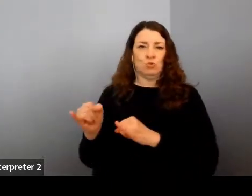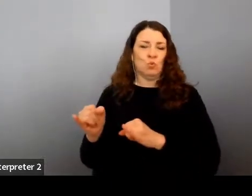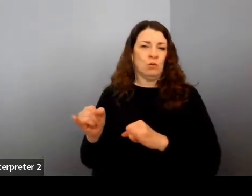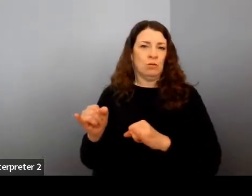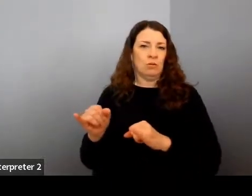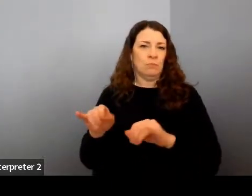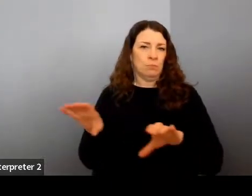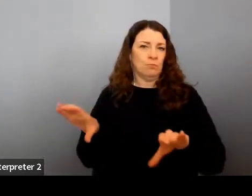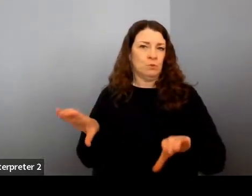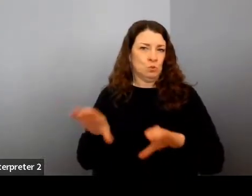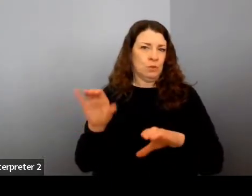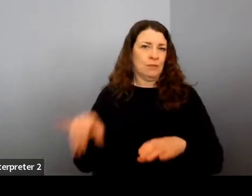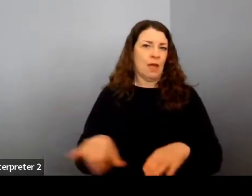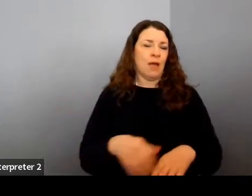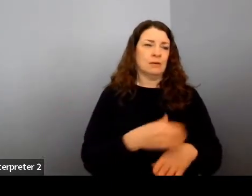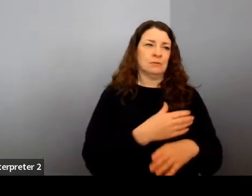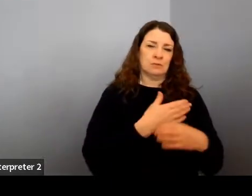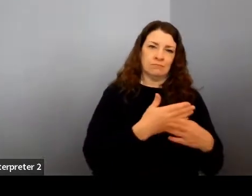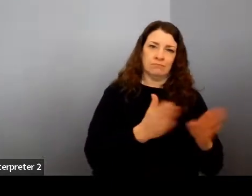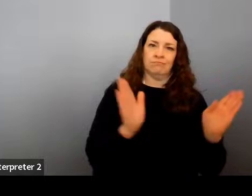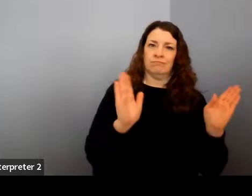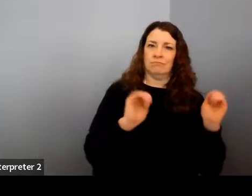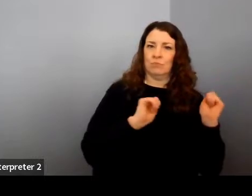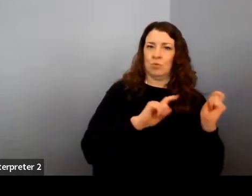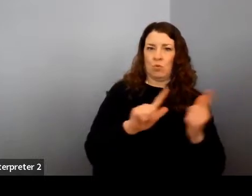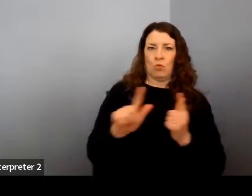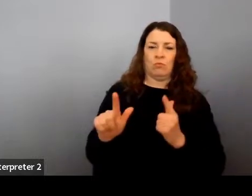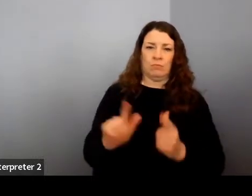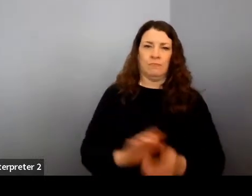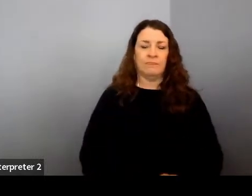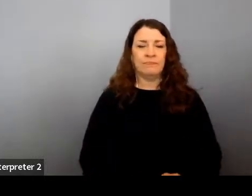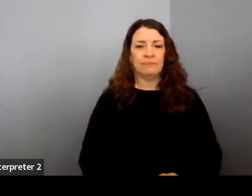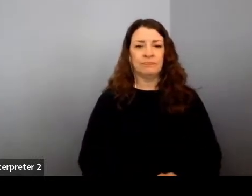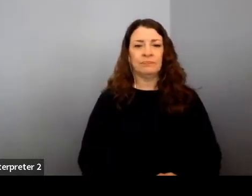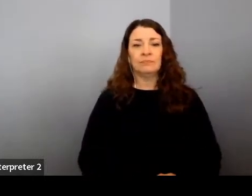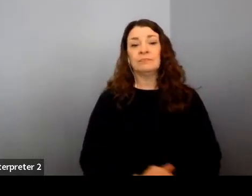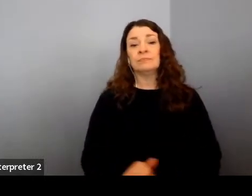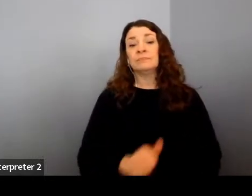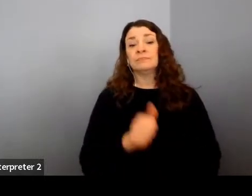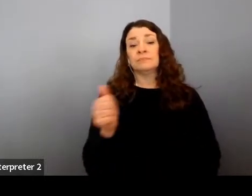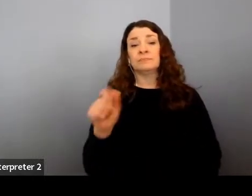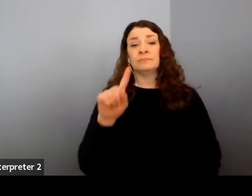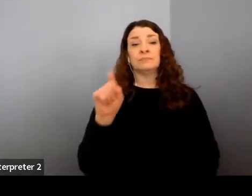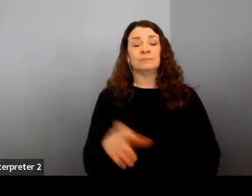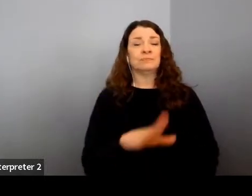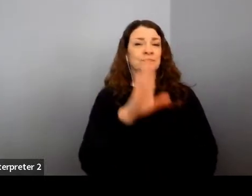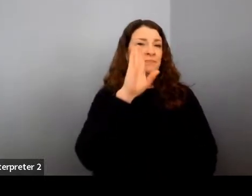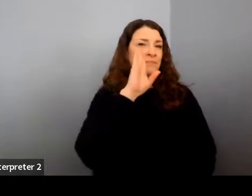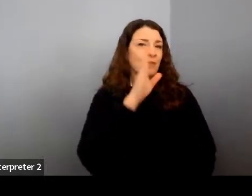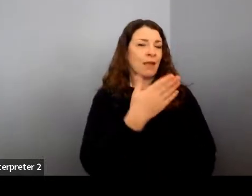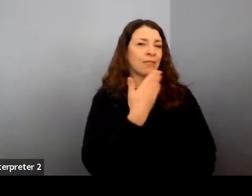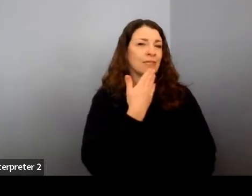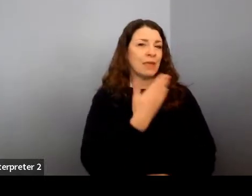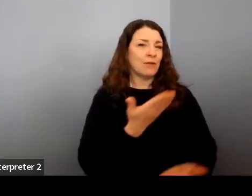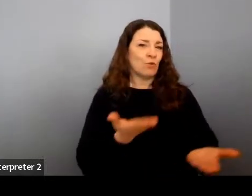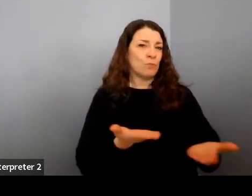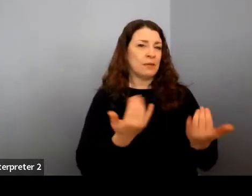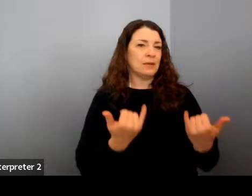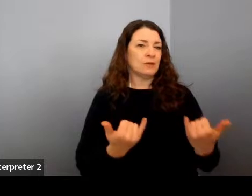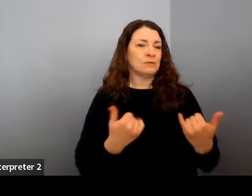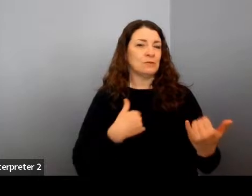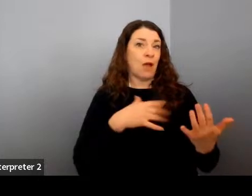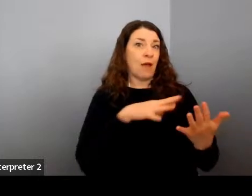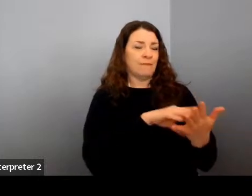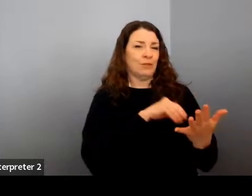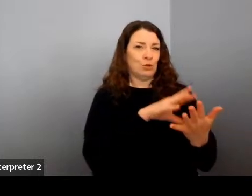Thank you. All right, we have another question. Hi. So thank you so much for being here today. I have learned